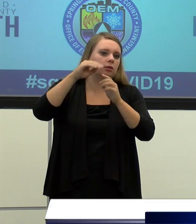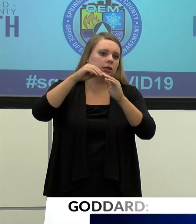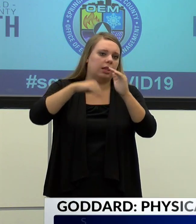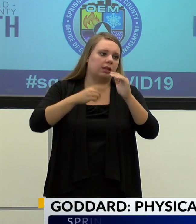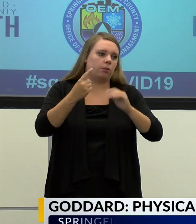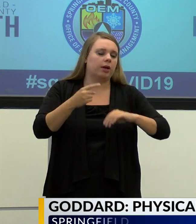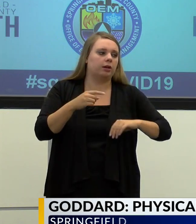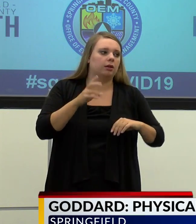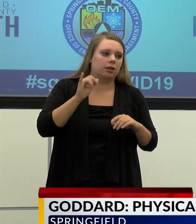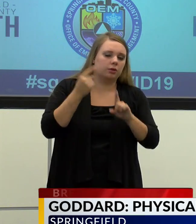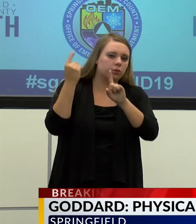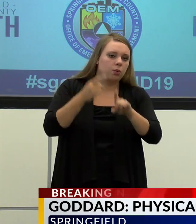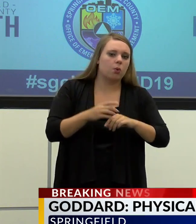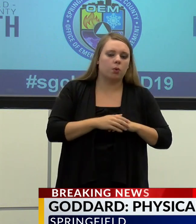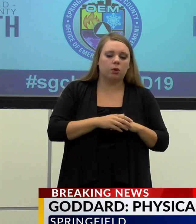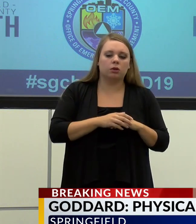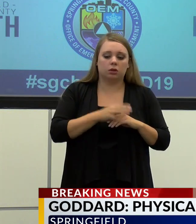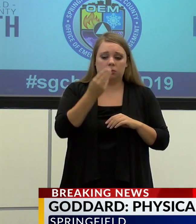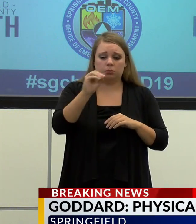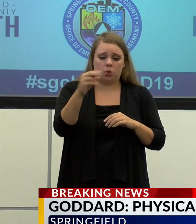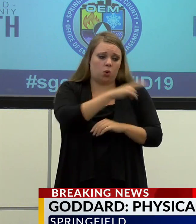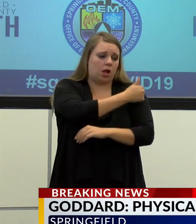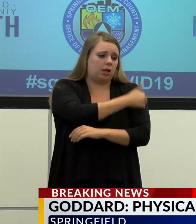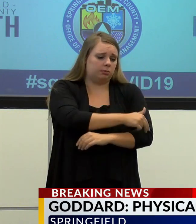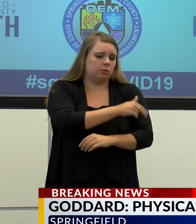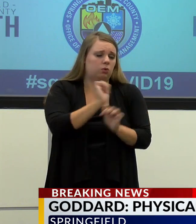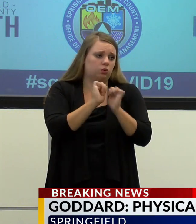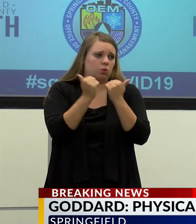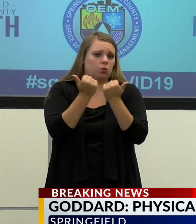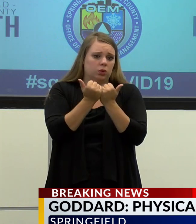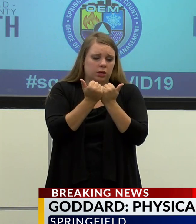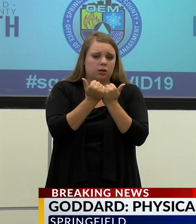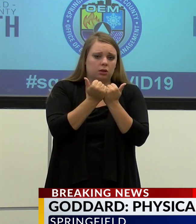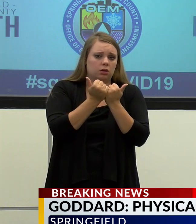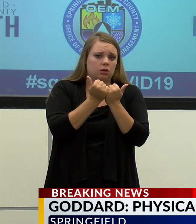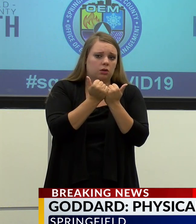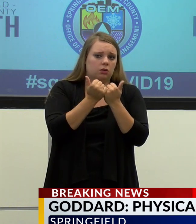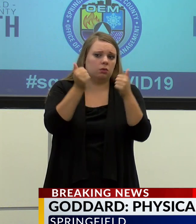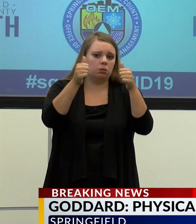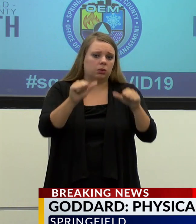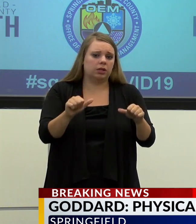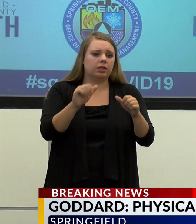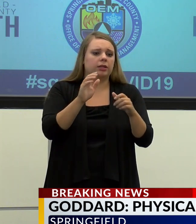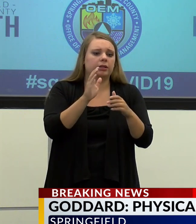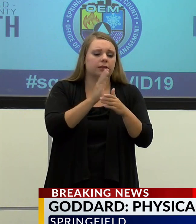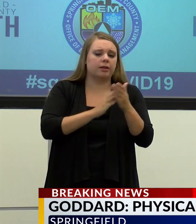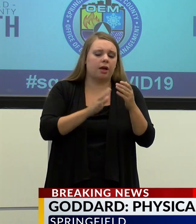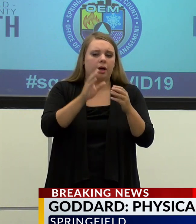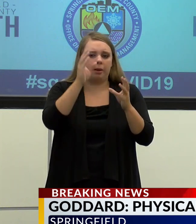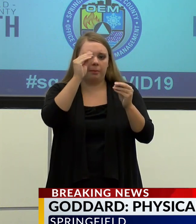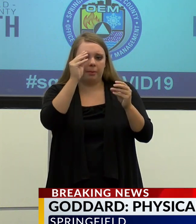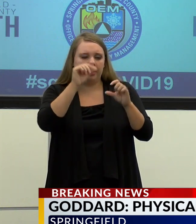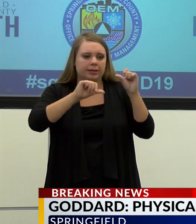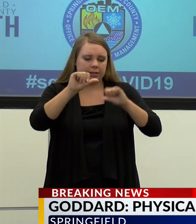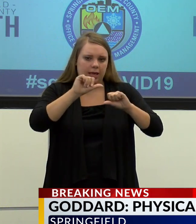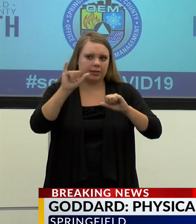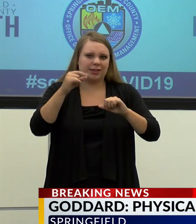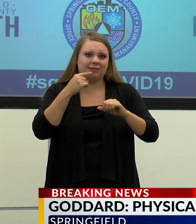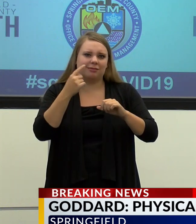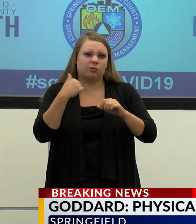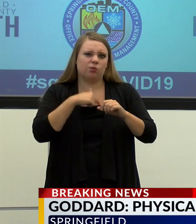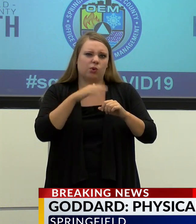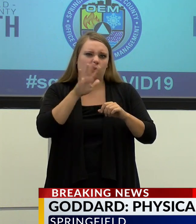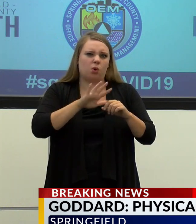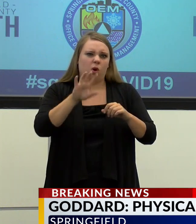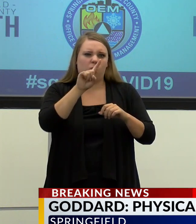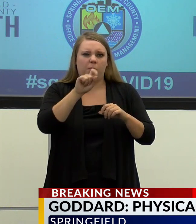where we want to be. The Missouri Hospital Association, uh, releases some modeling data that suggests we're somewhere in the